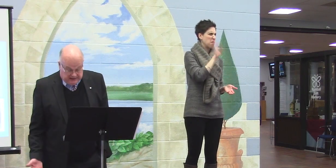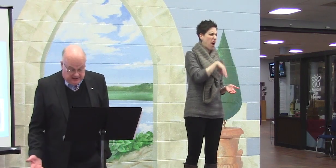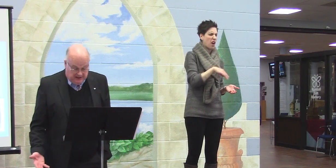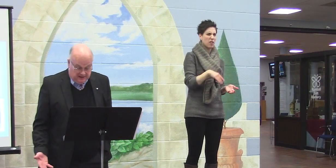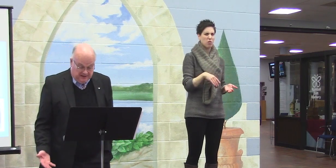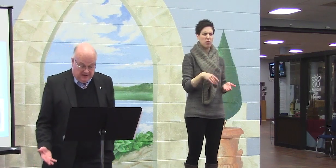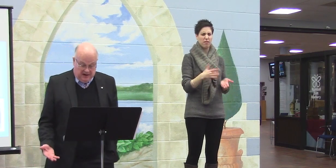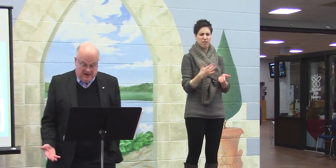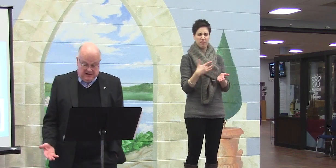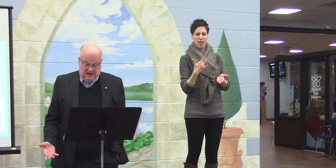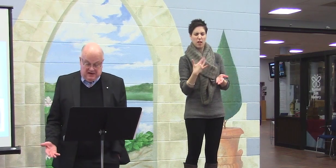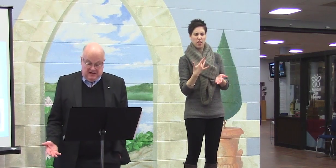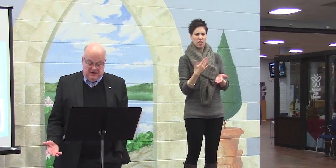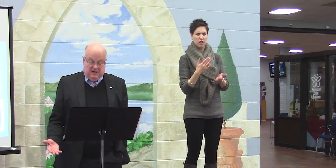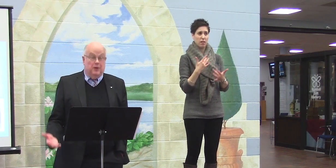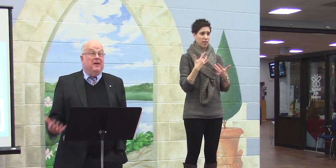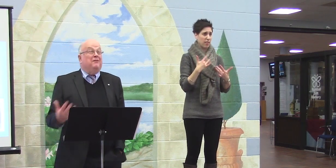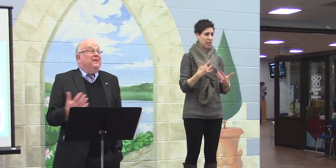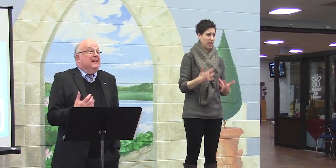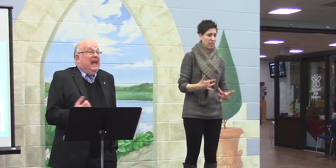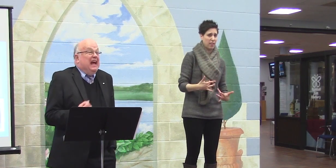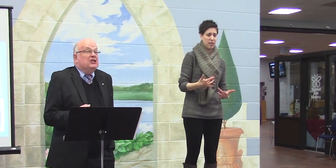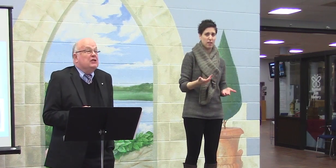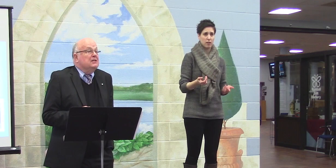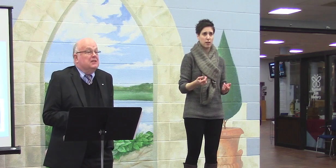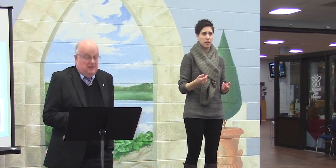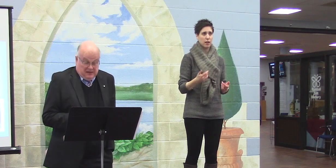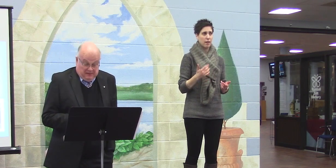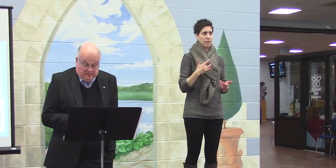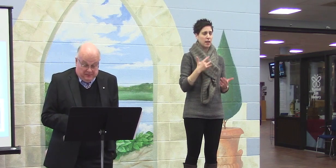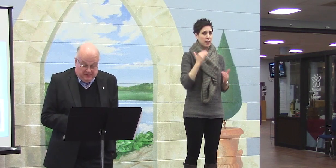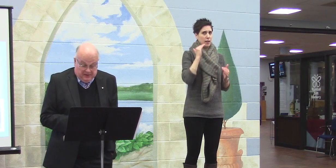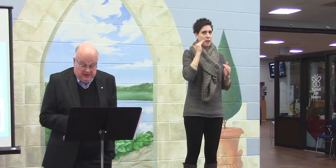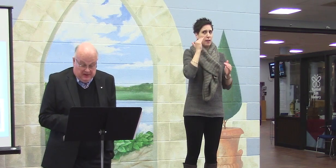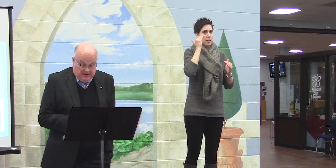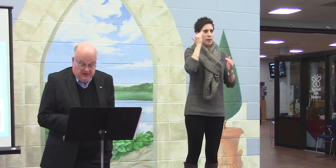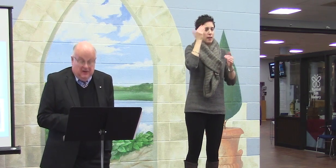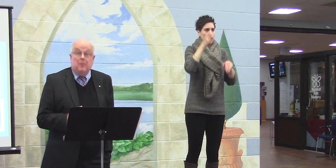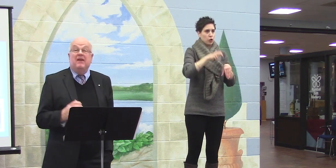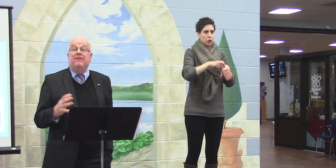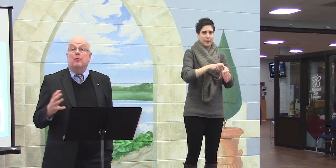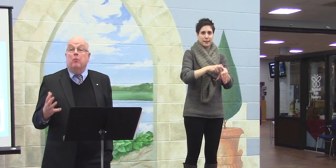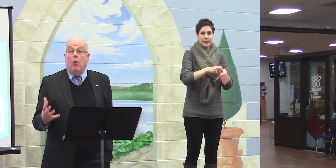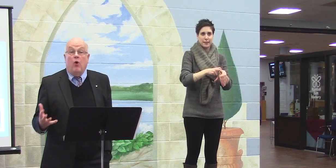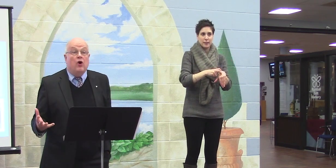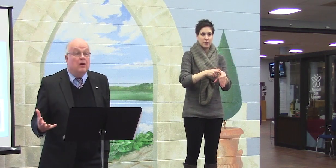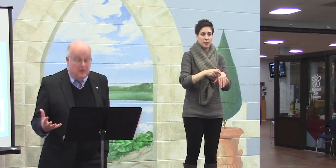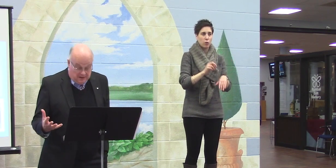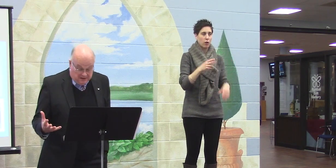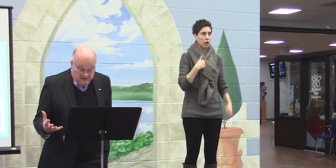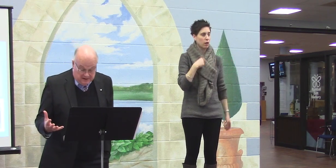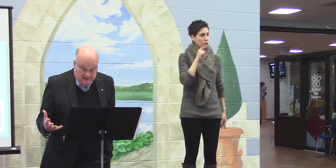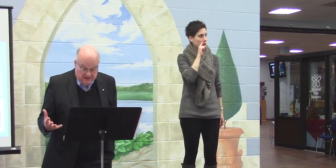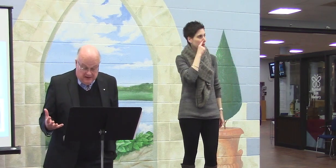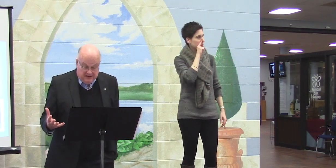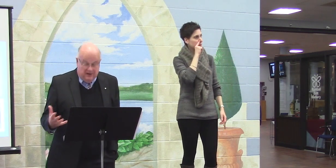depressed. You may feel anxious. You may feel bored.